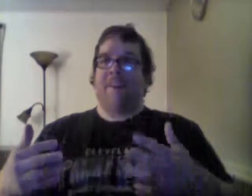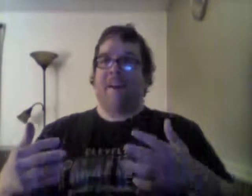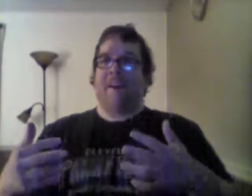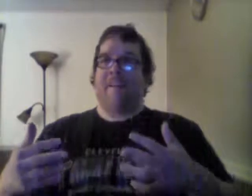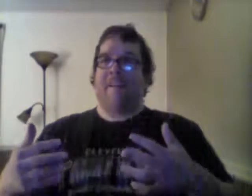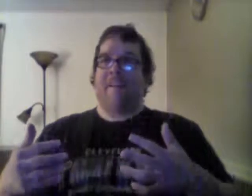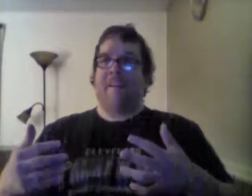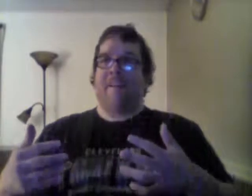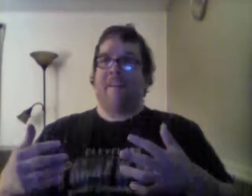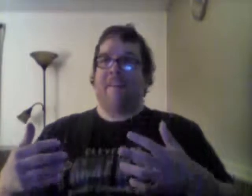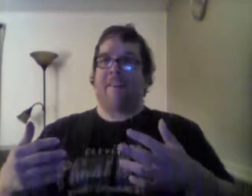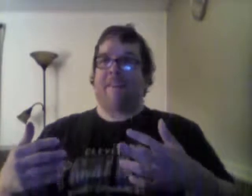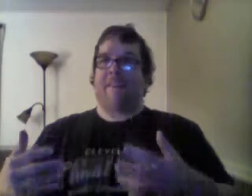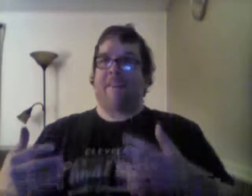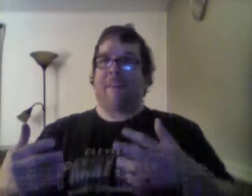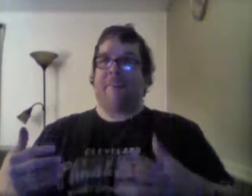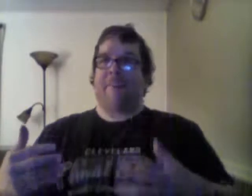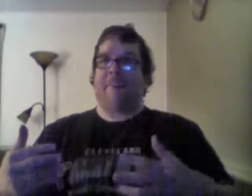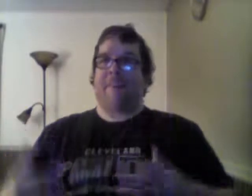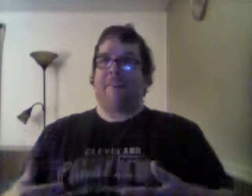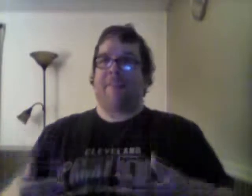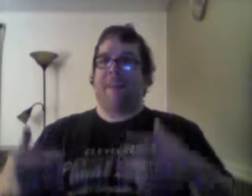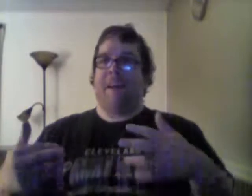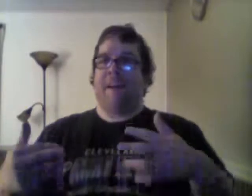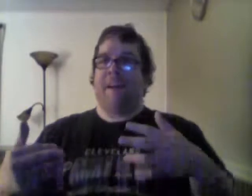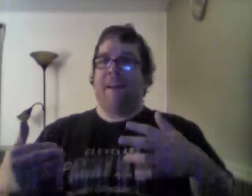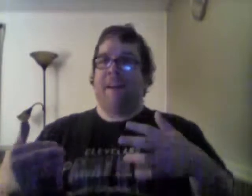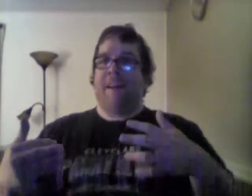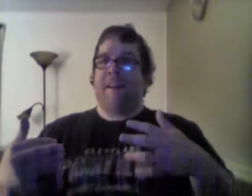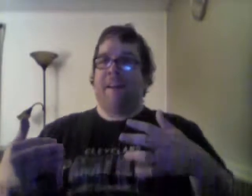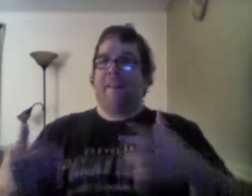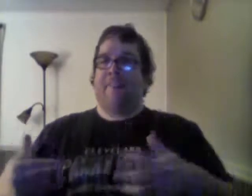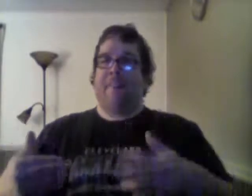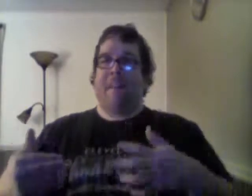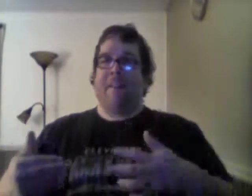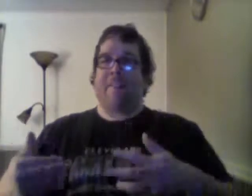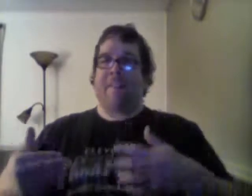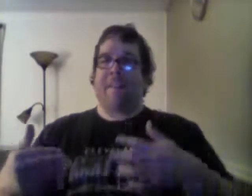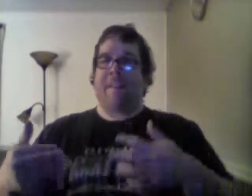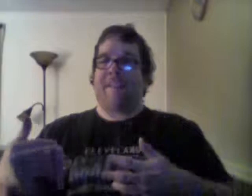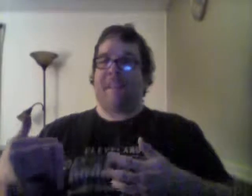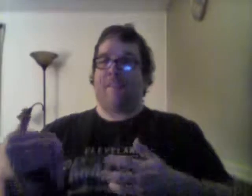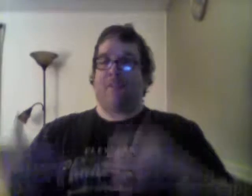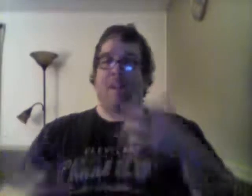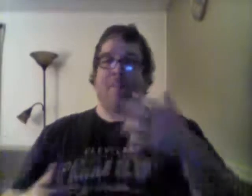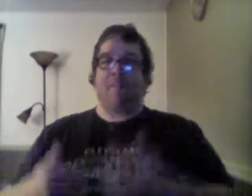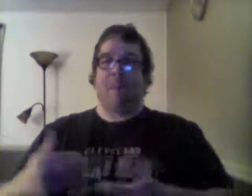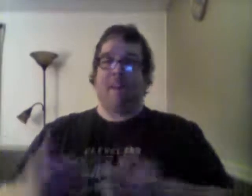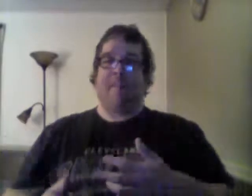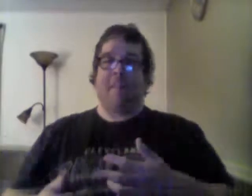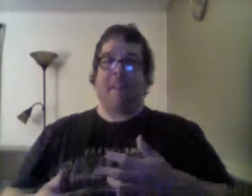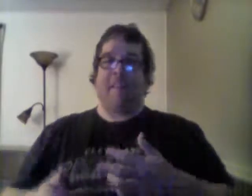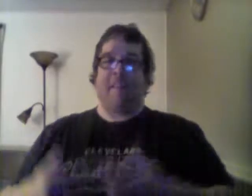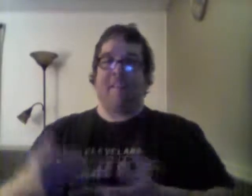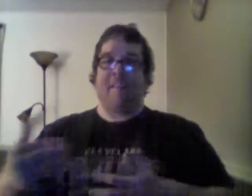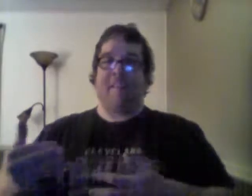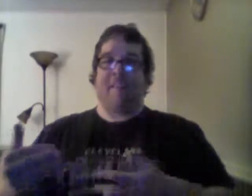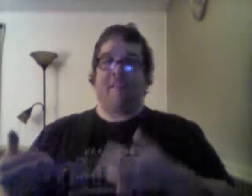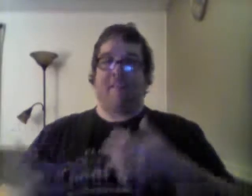fire. And they were, the band was killed by their fans because they were trampled by their fans as their, their